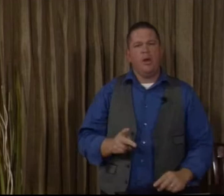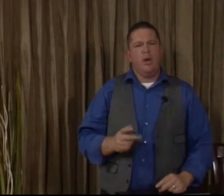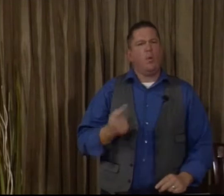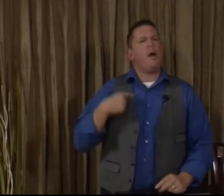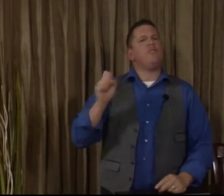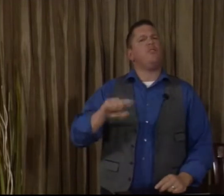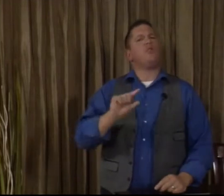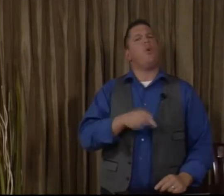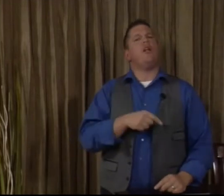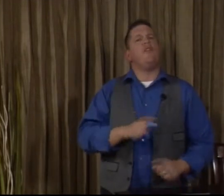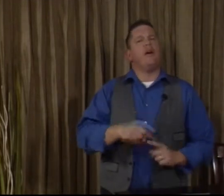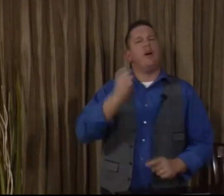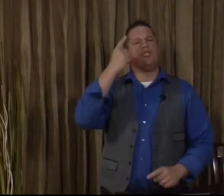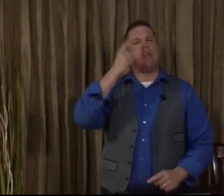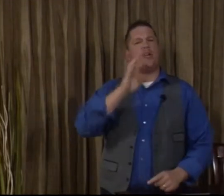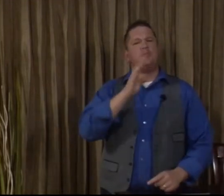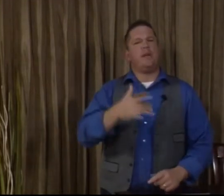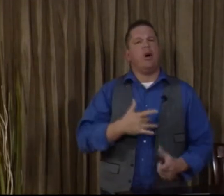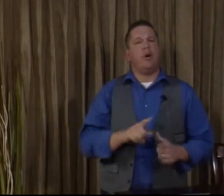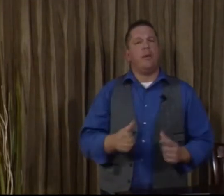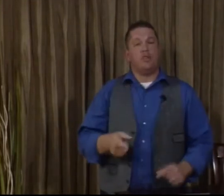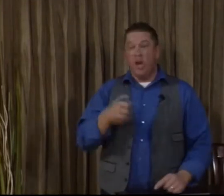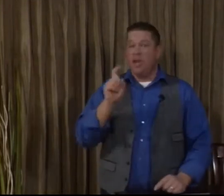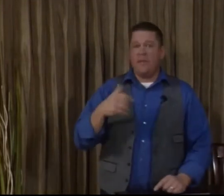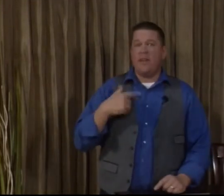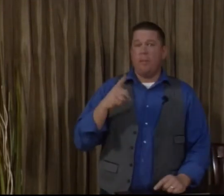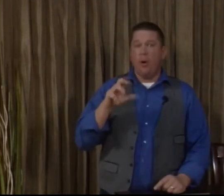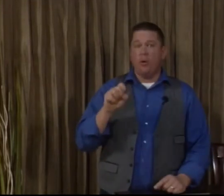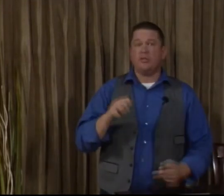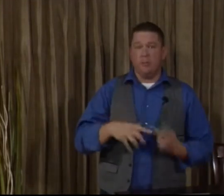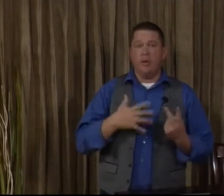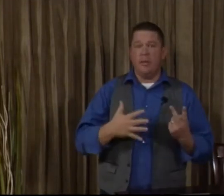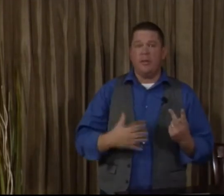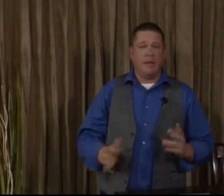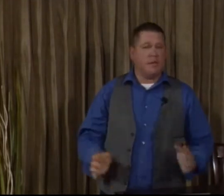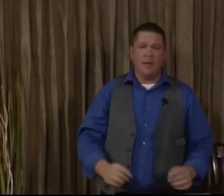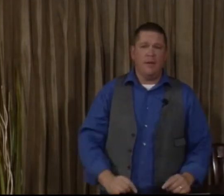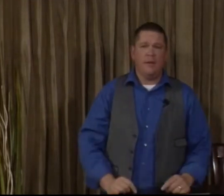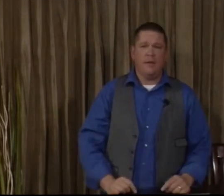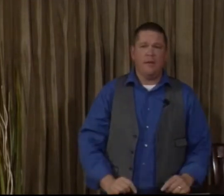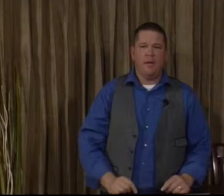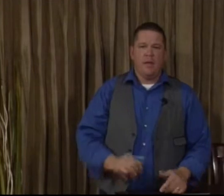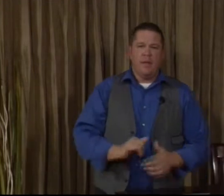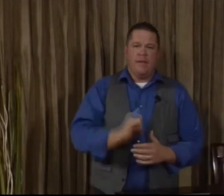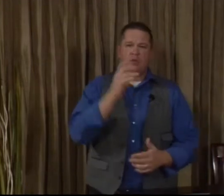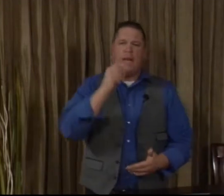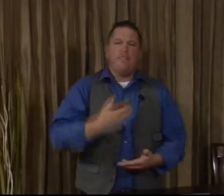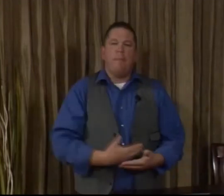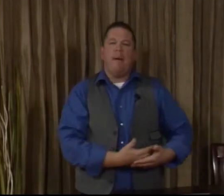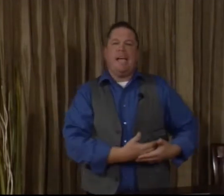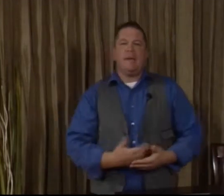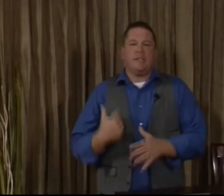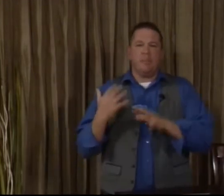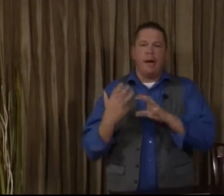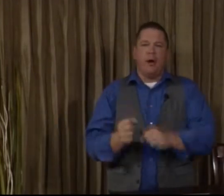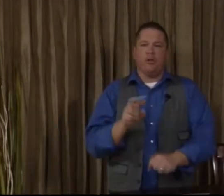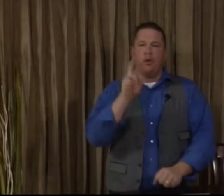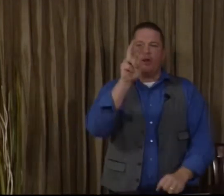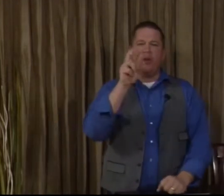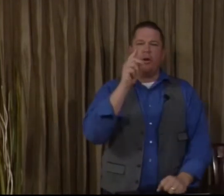What do I have to do to qualify to understand or speak heart language? You have to have a pulse and breathe. That's it. That's why even a baby has the power to look at their